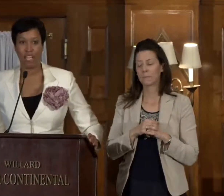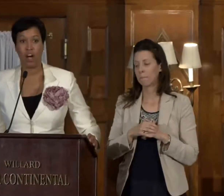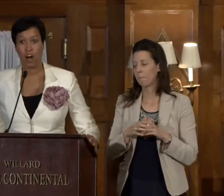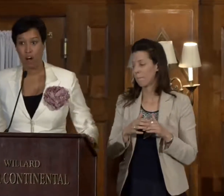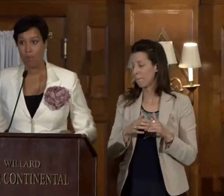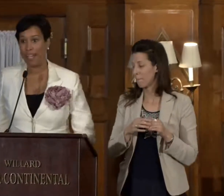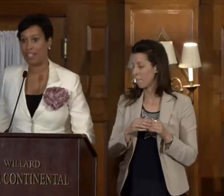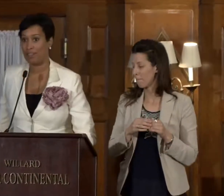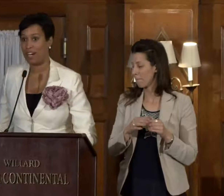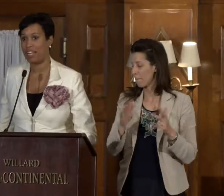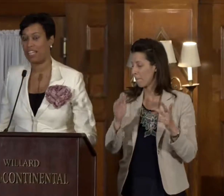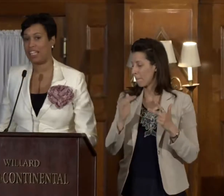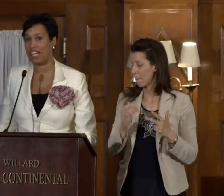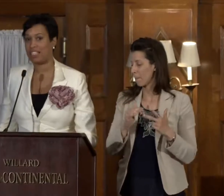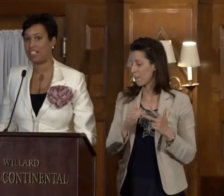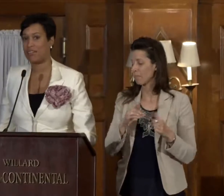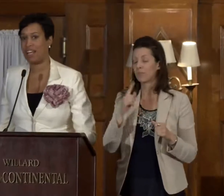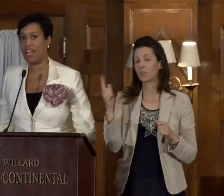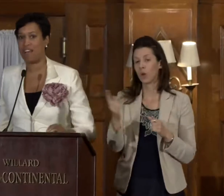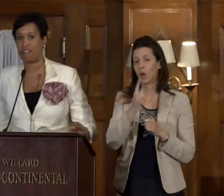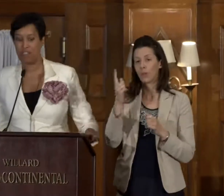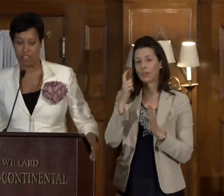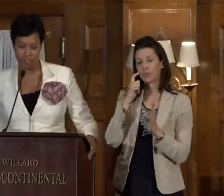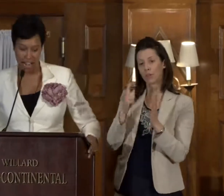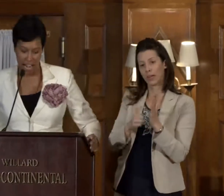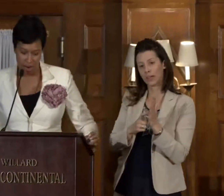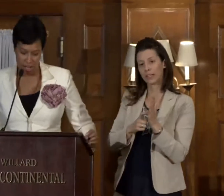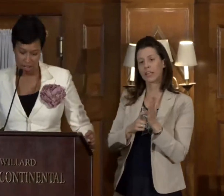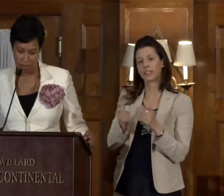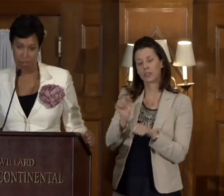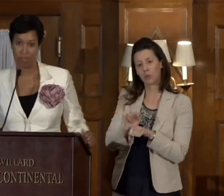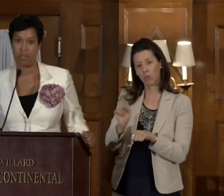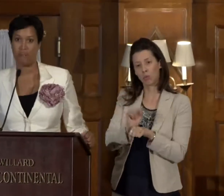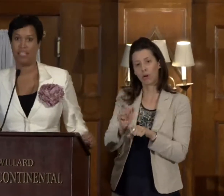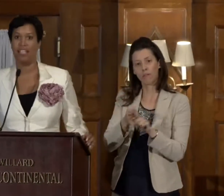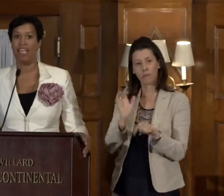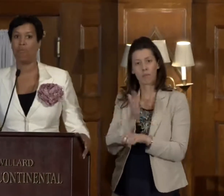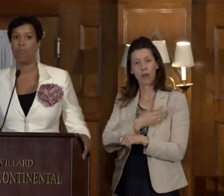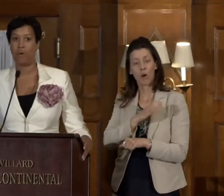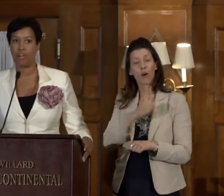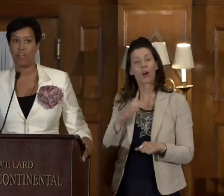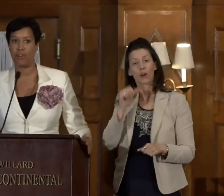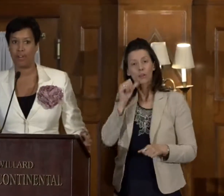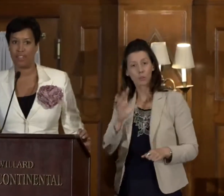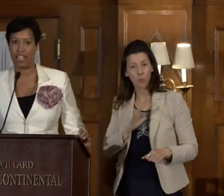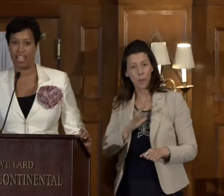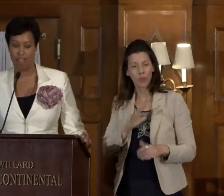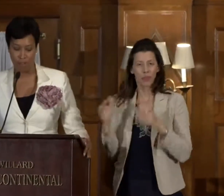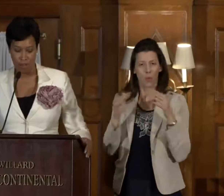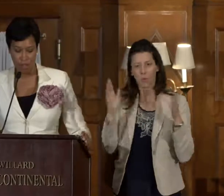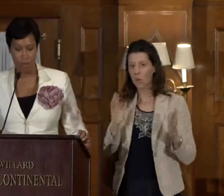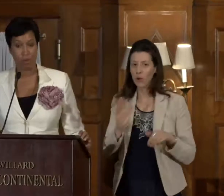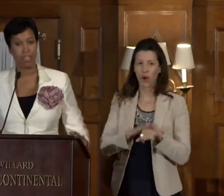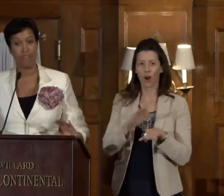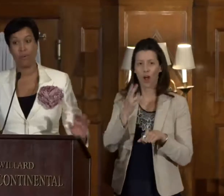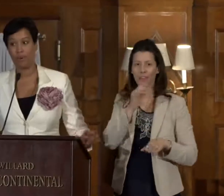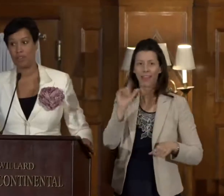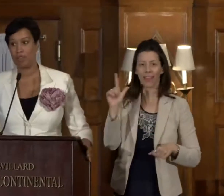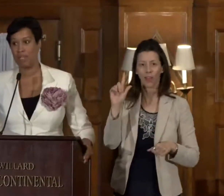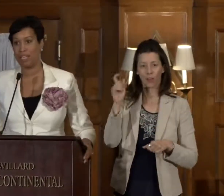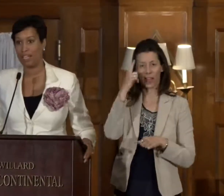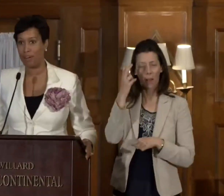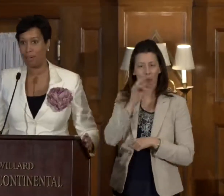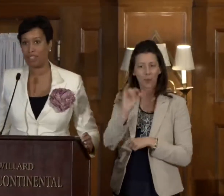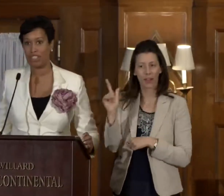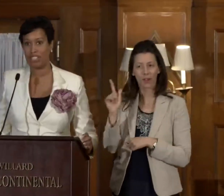And we always recognize the great efforts of our Congresswoman and Warrior on the Hill, who would, of